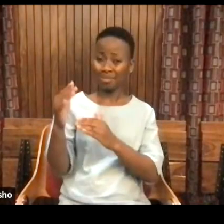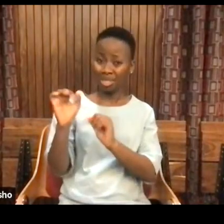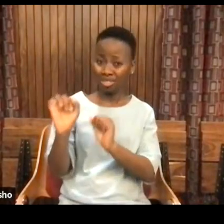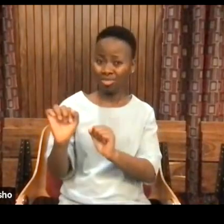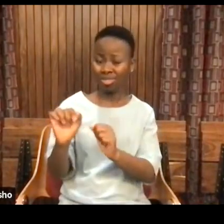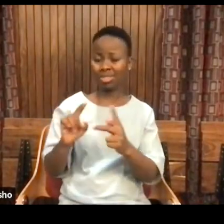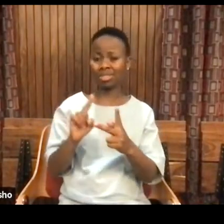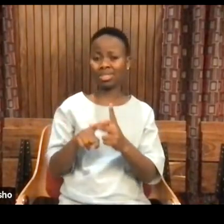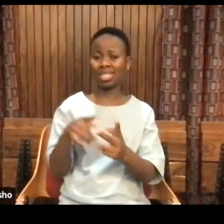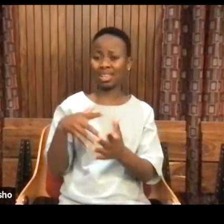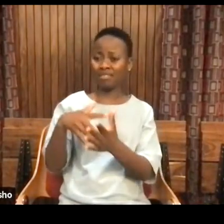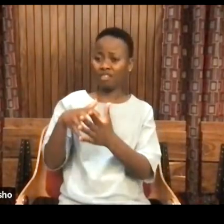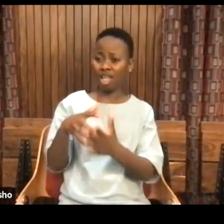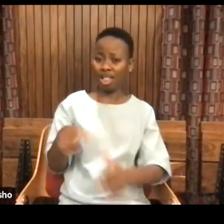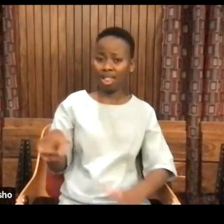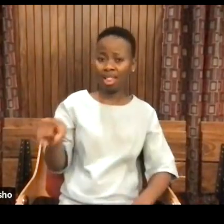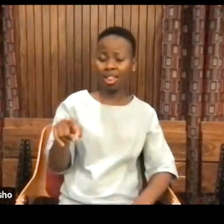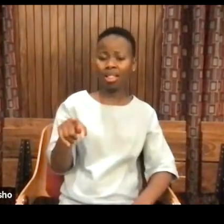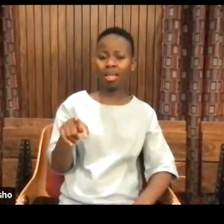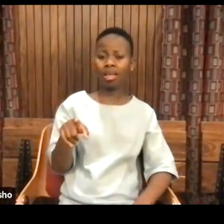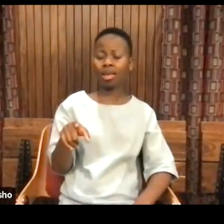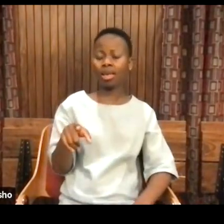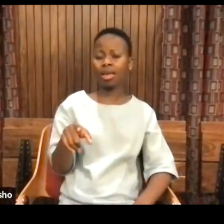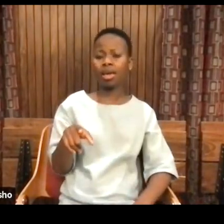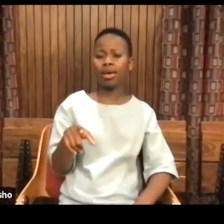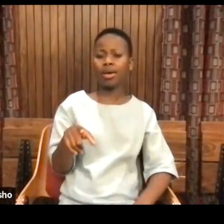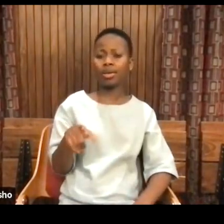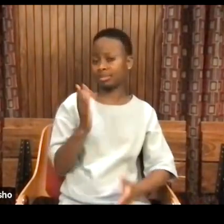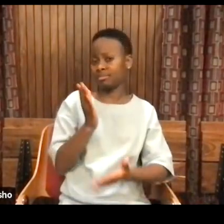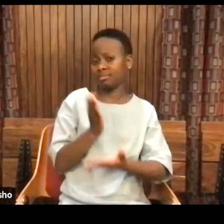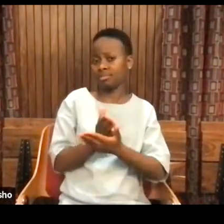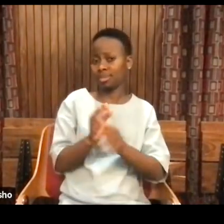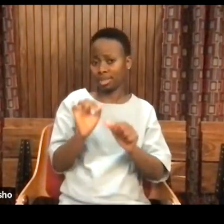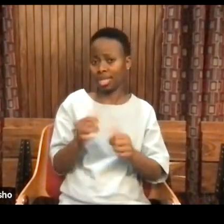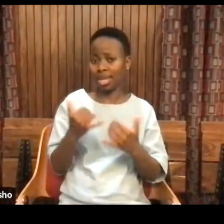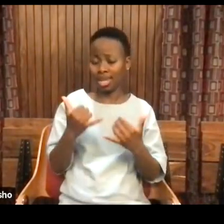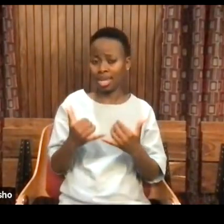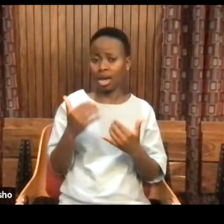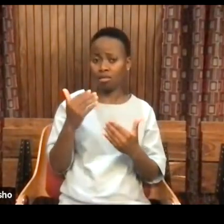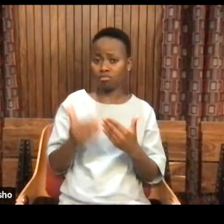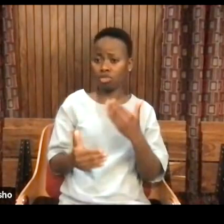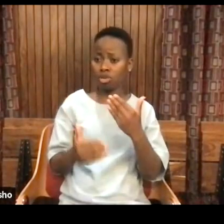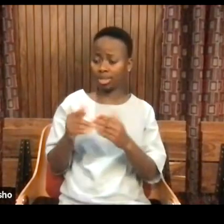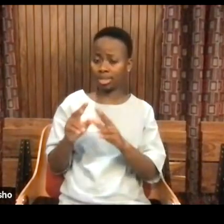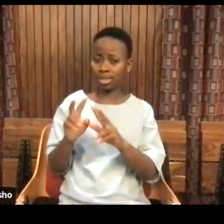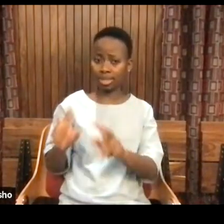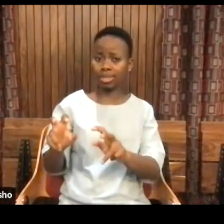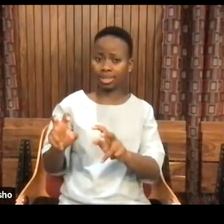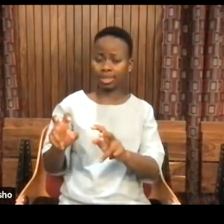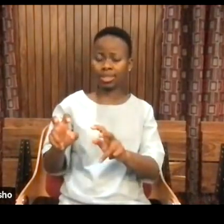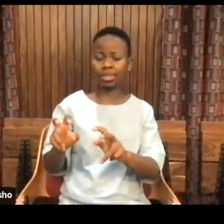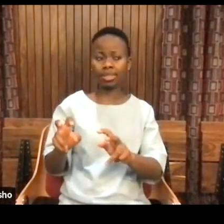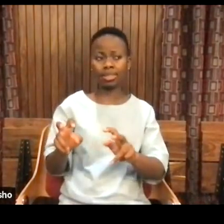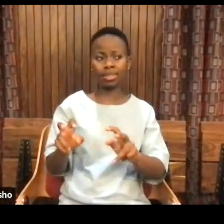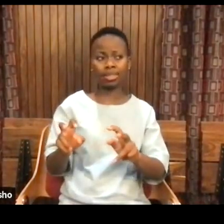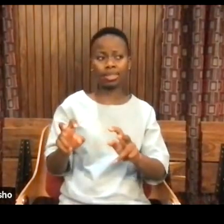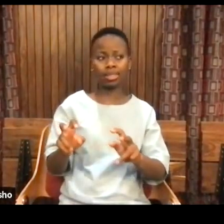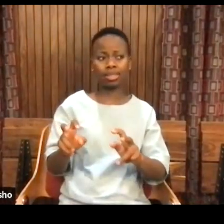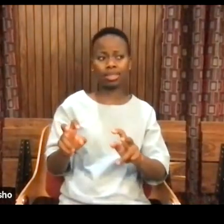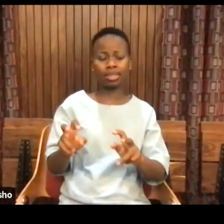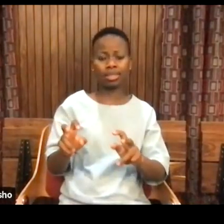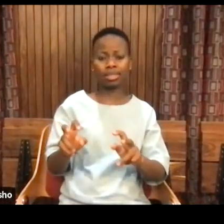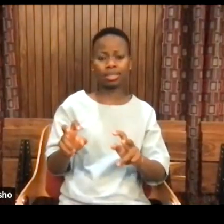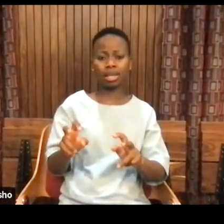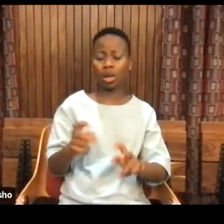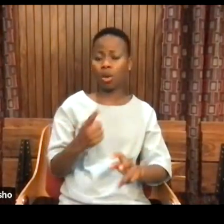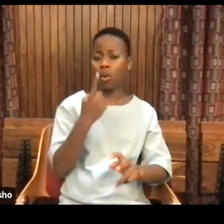their frailties. And sure, as this process comes through, one of the things we'd all have to